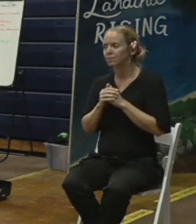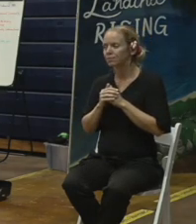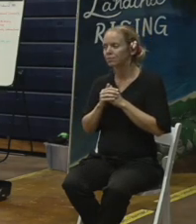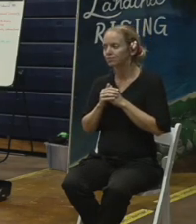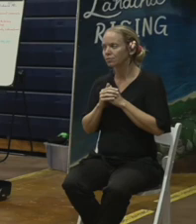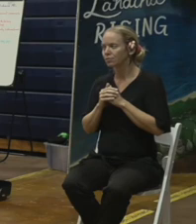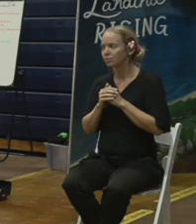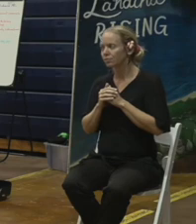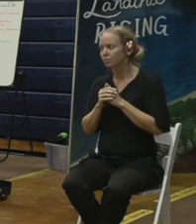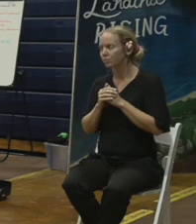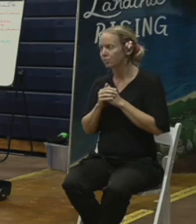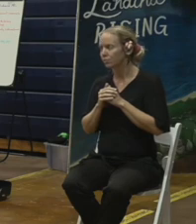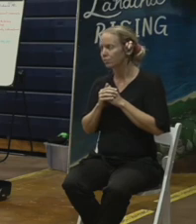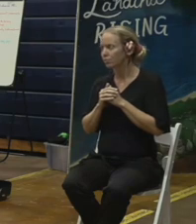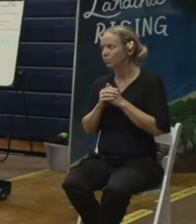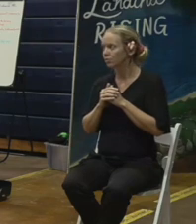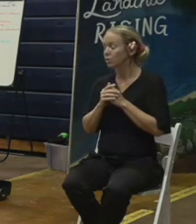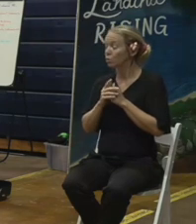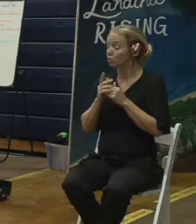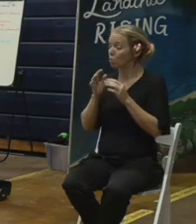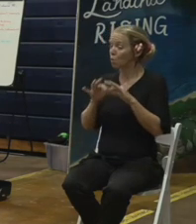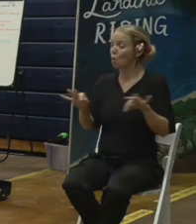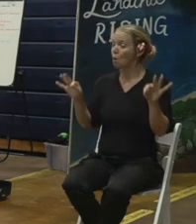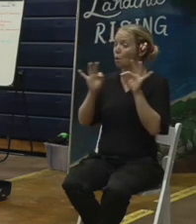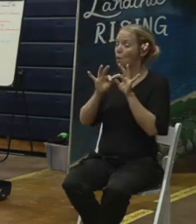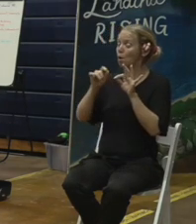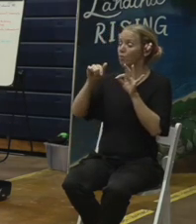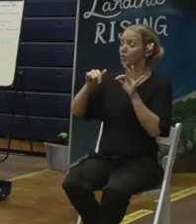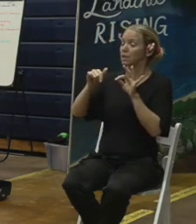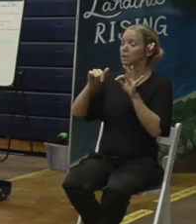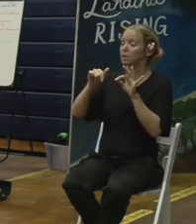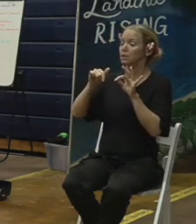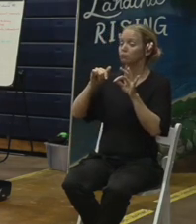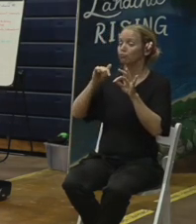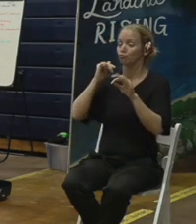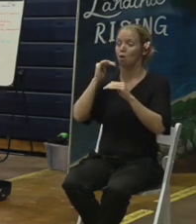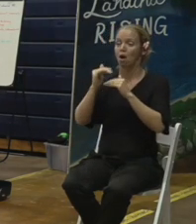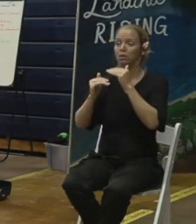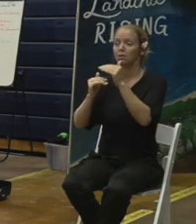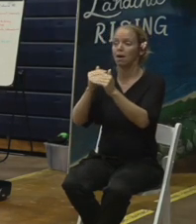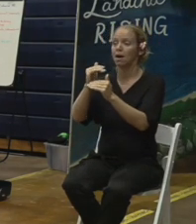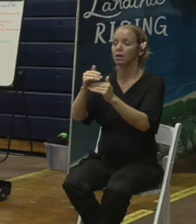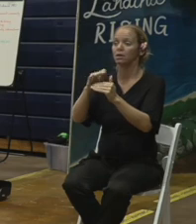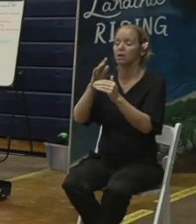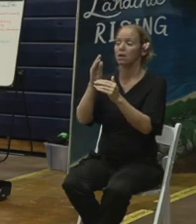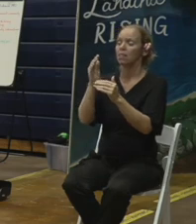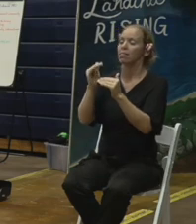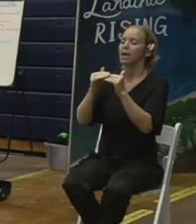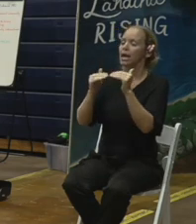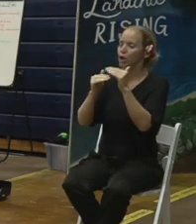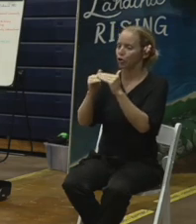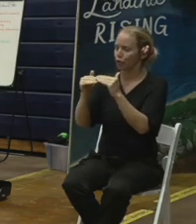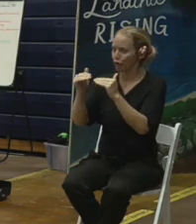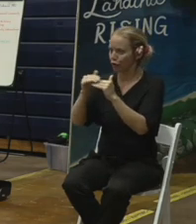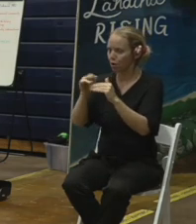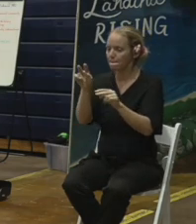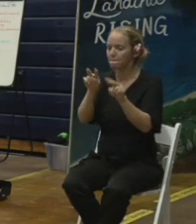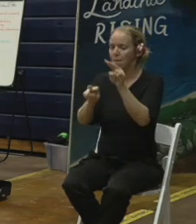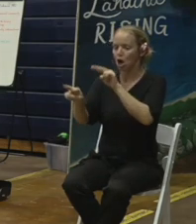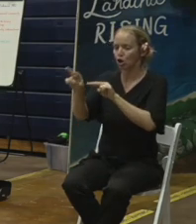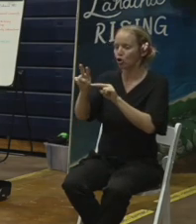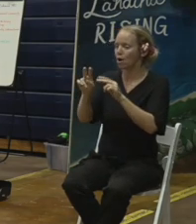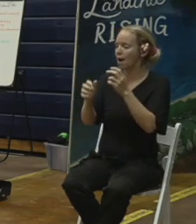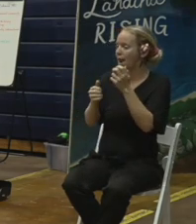process we will have layered monitoring and that's active monitoring every individual on the site is gonna have a monitor on their person